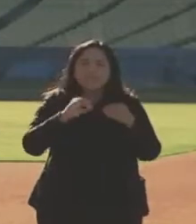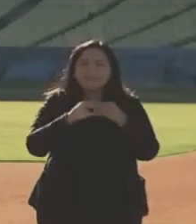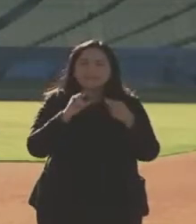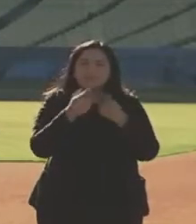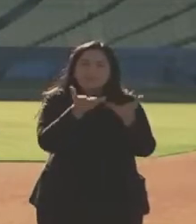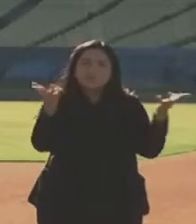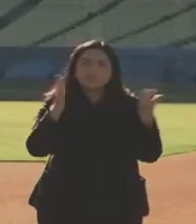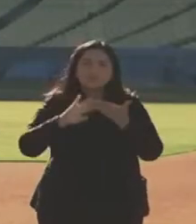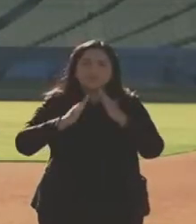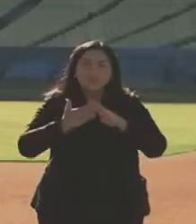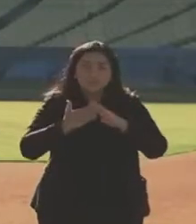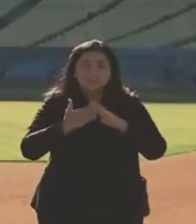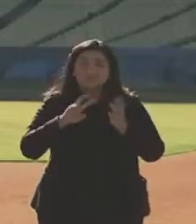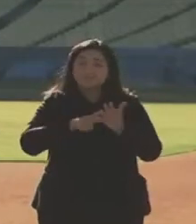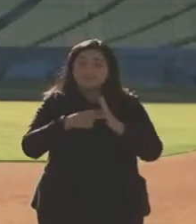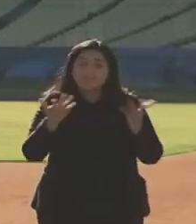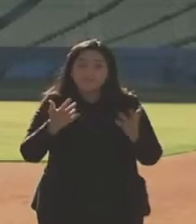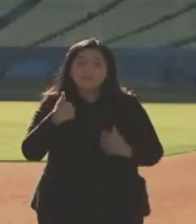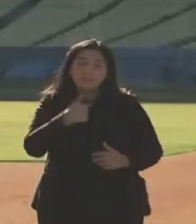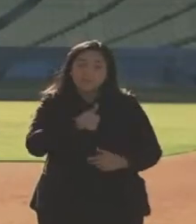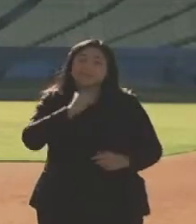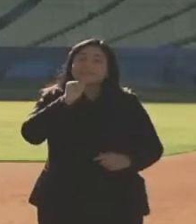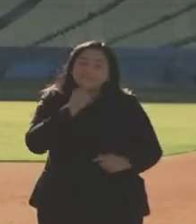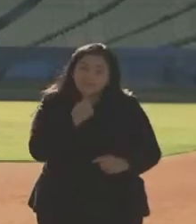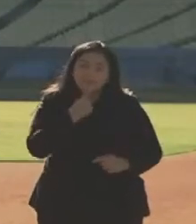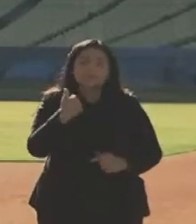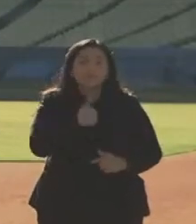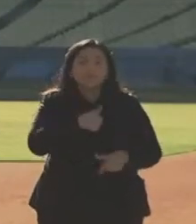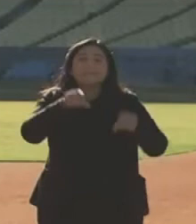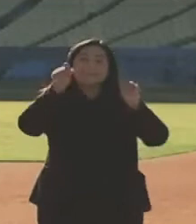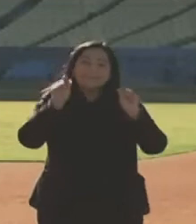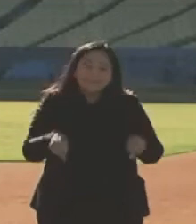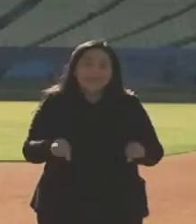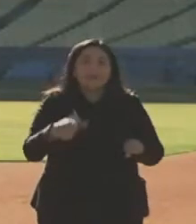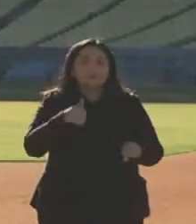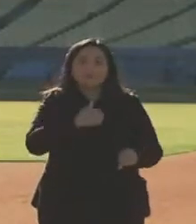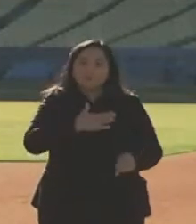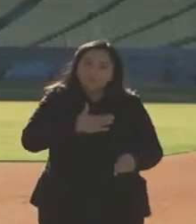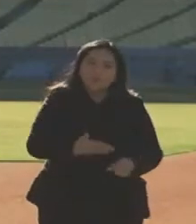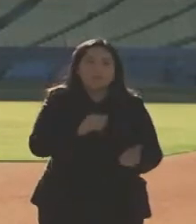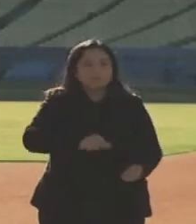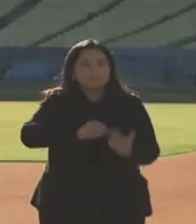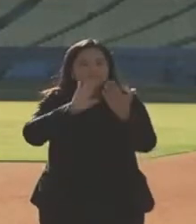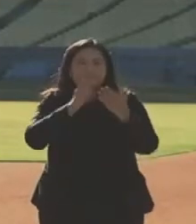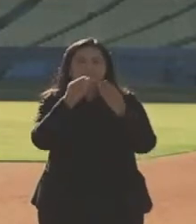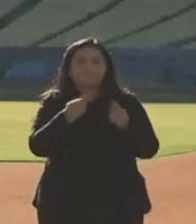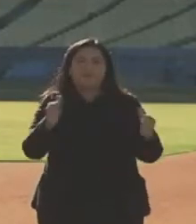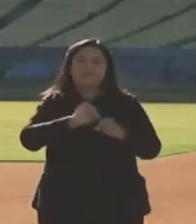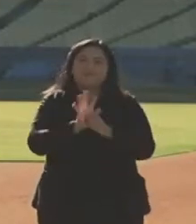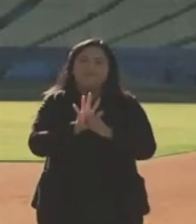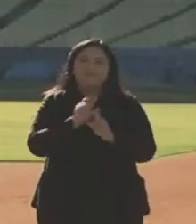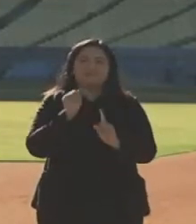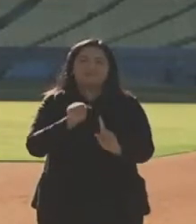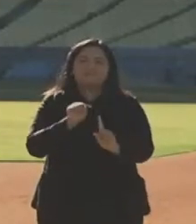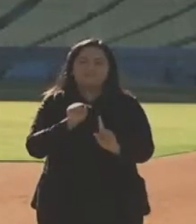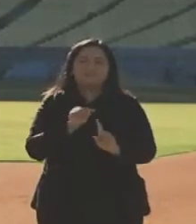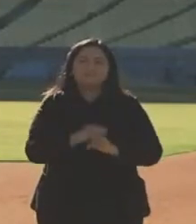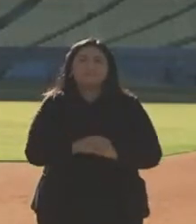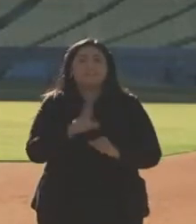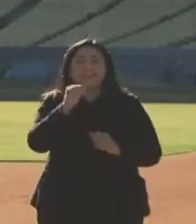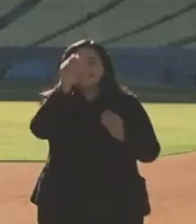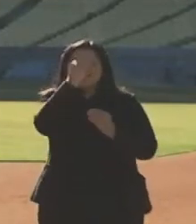serious, that we are capable, we are willing and able to solve this problem. And it says to all of